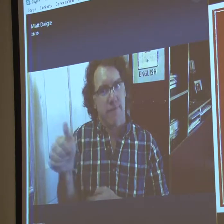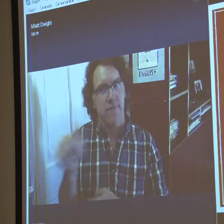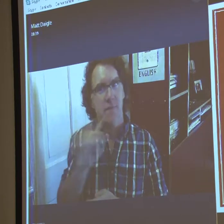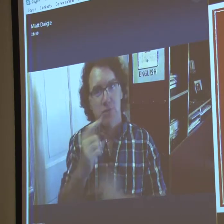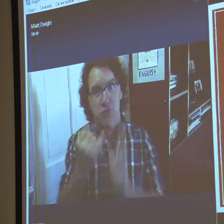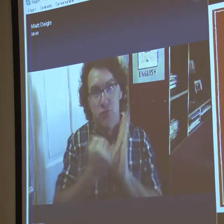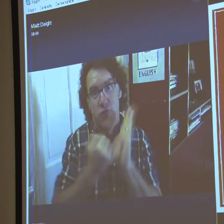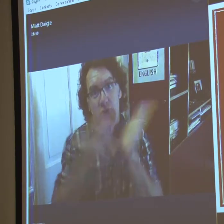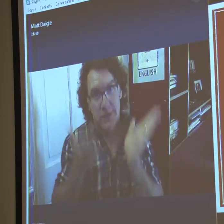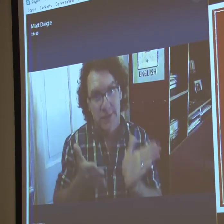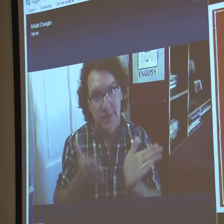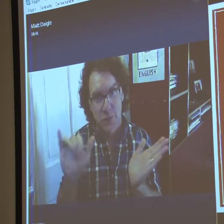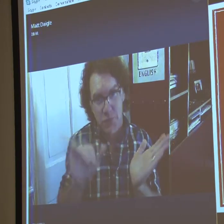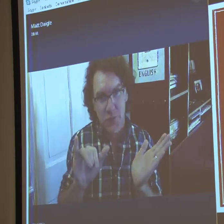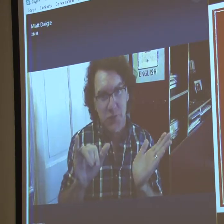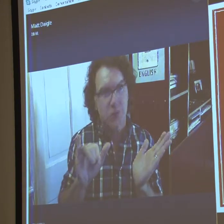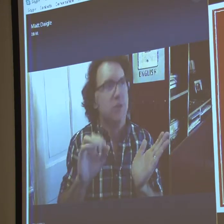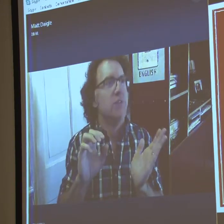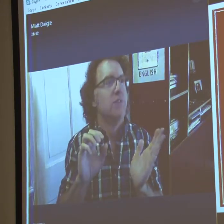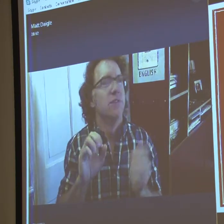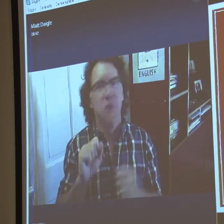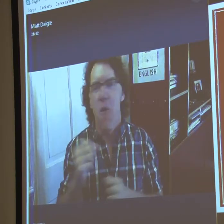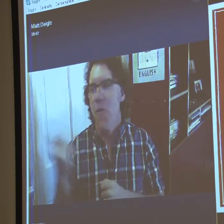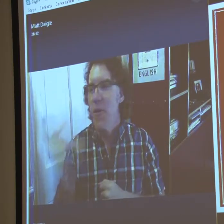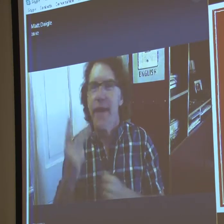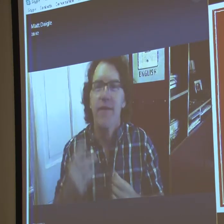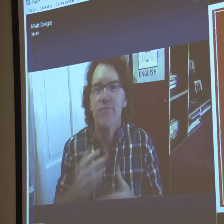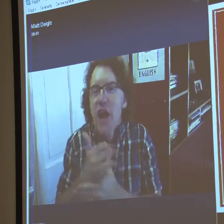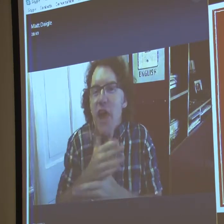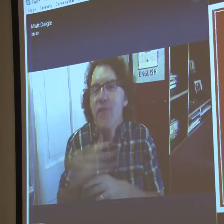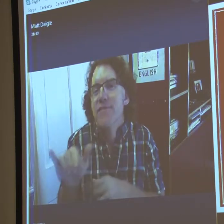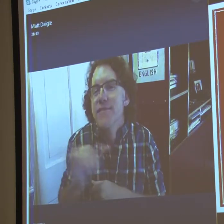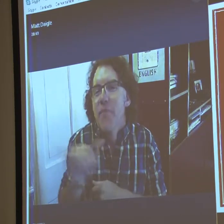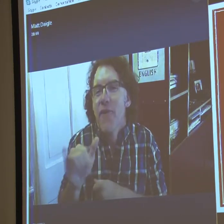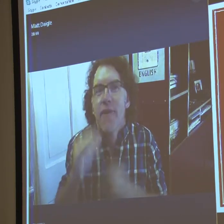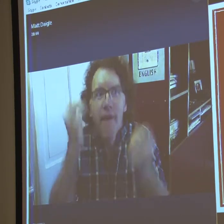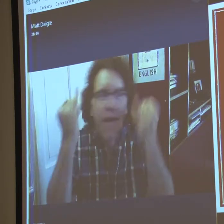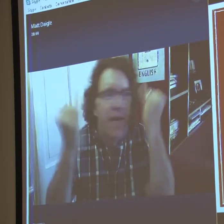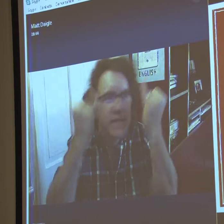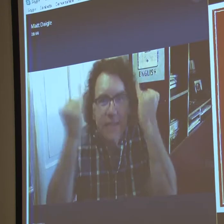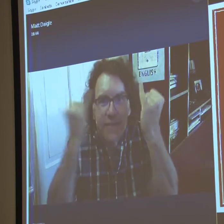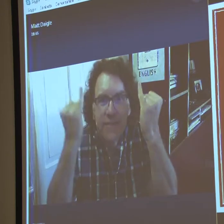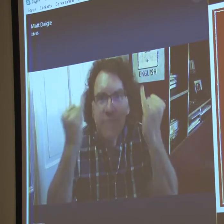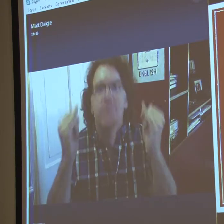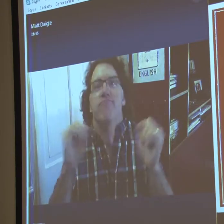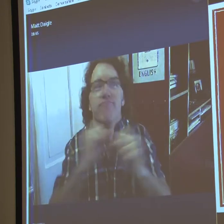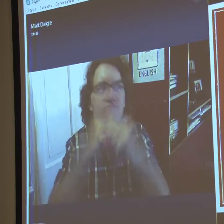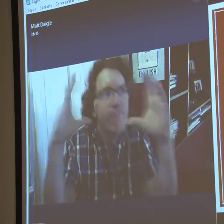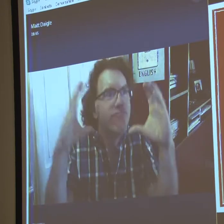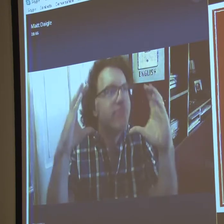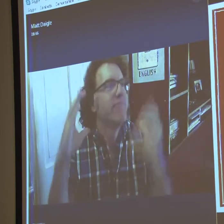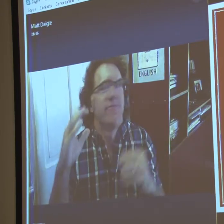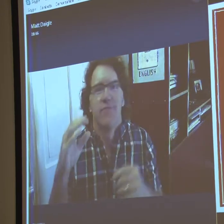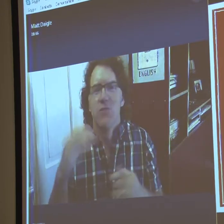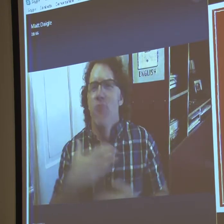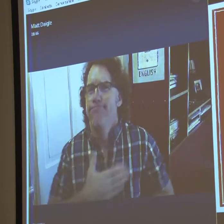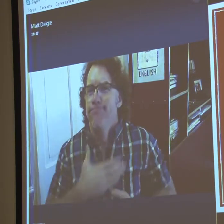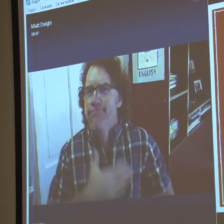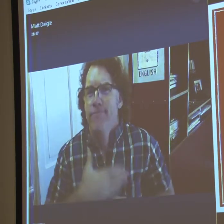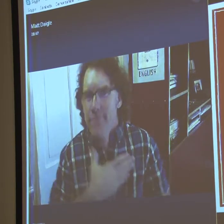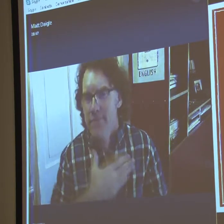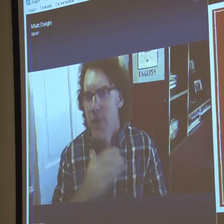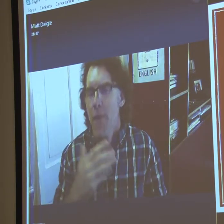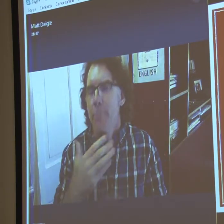especially my mother. My mother is an artist as well. So we shared a lot of similar likes